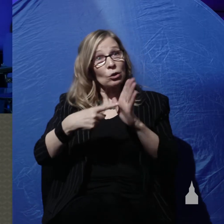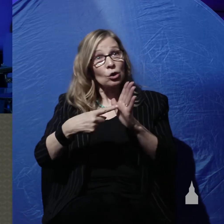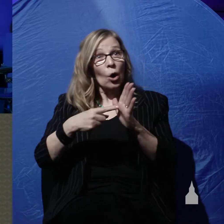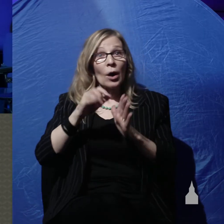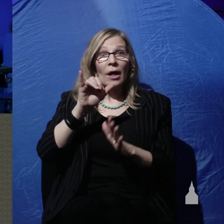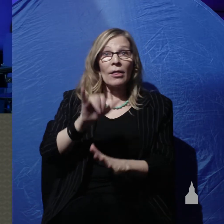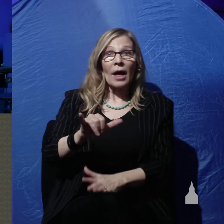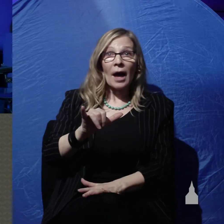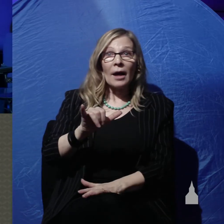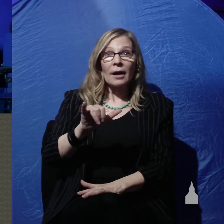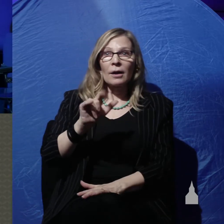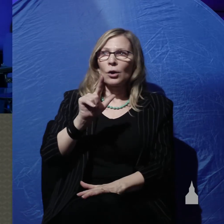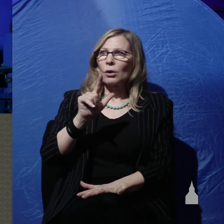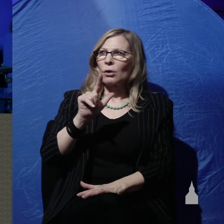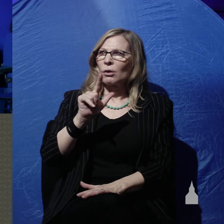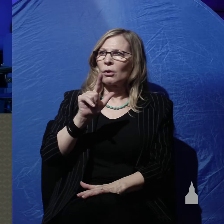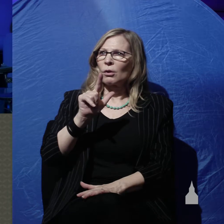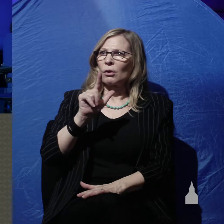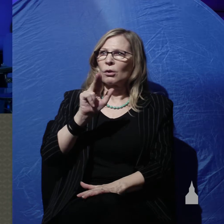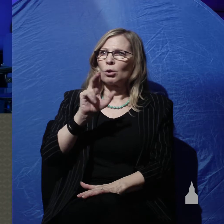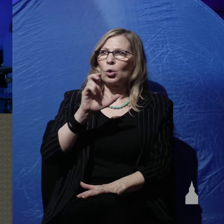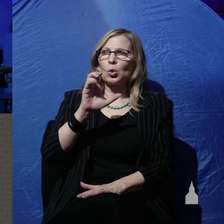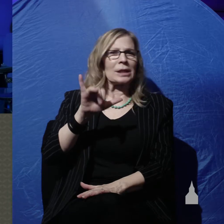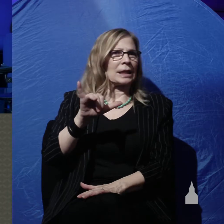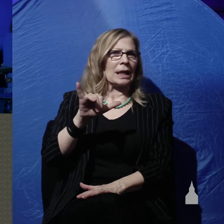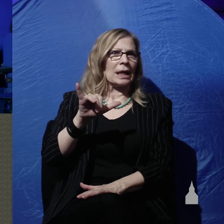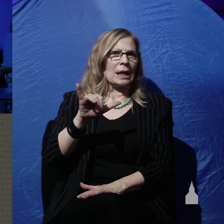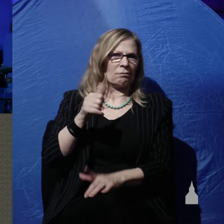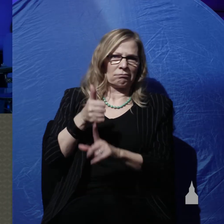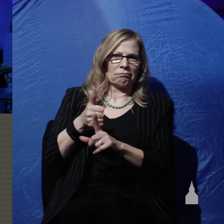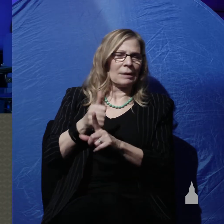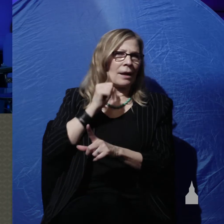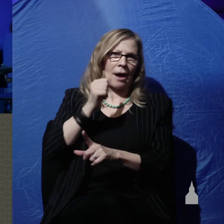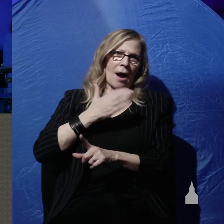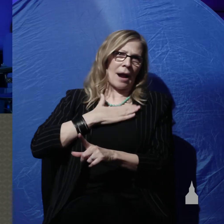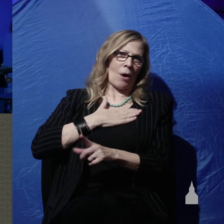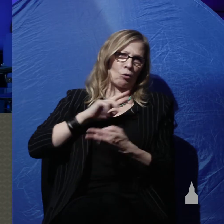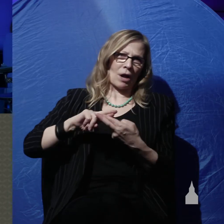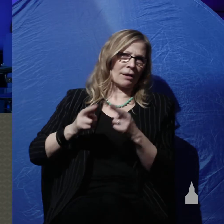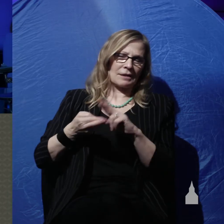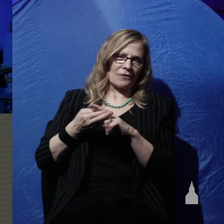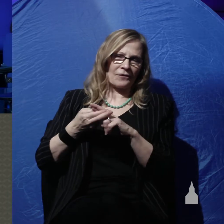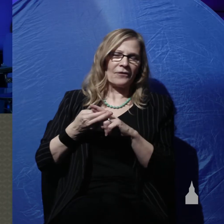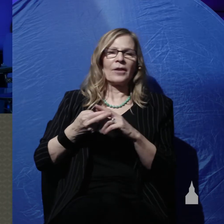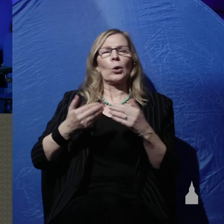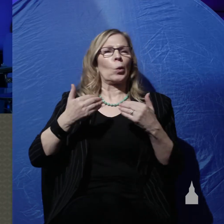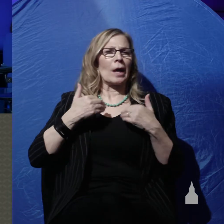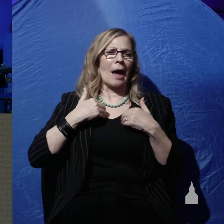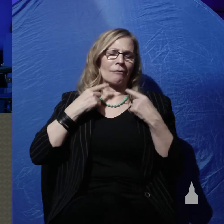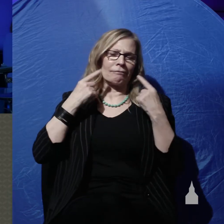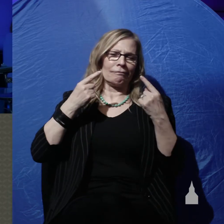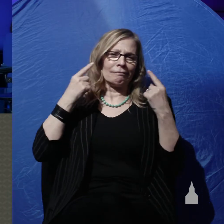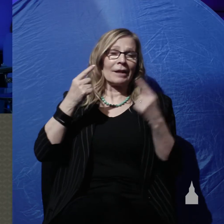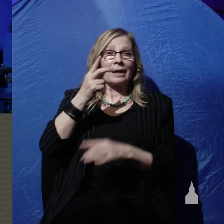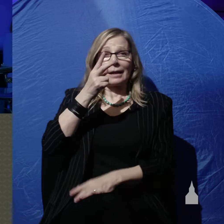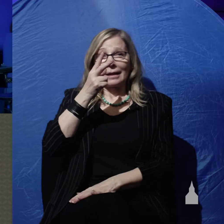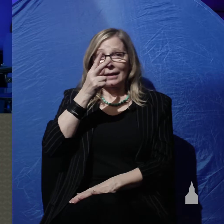not our relative. She was an ape-like creature. We have a world-class insect collection. Our